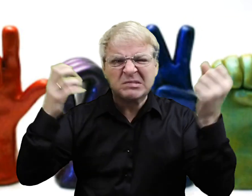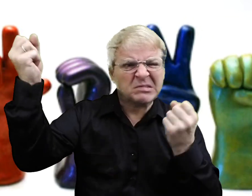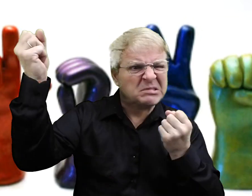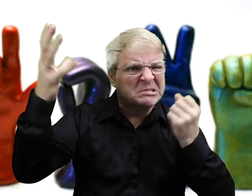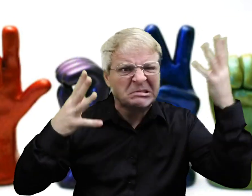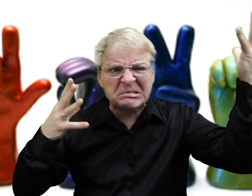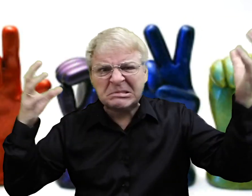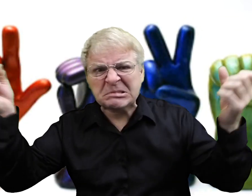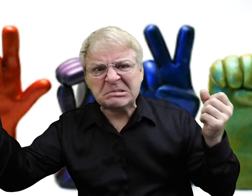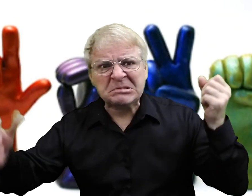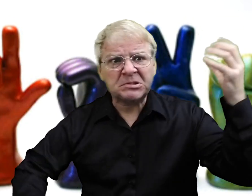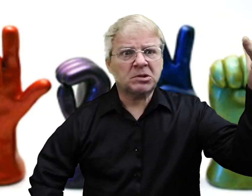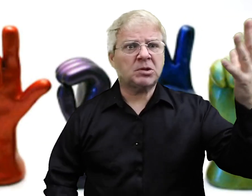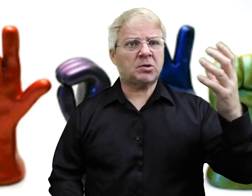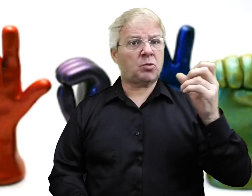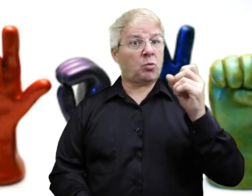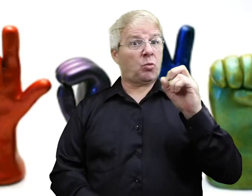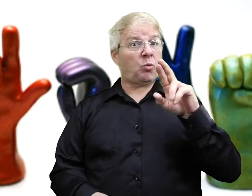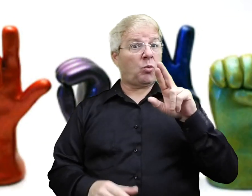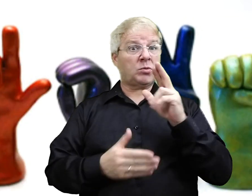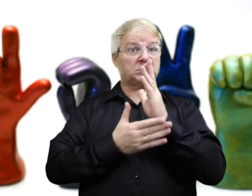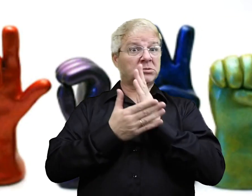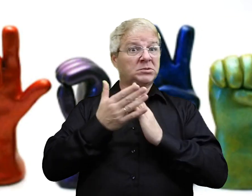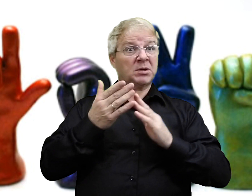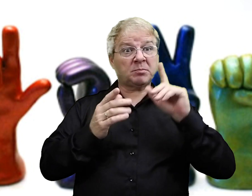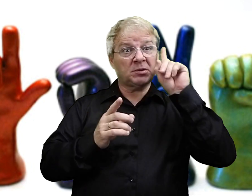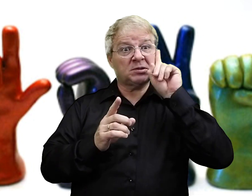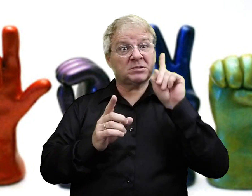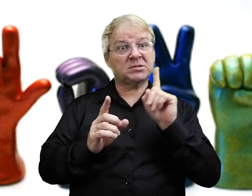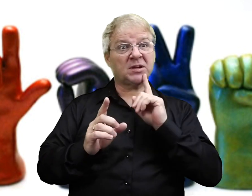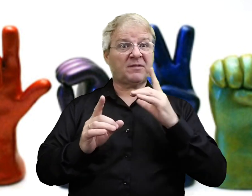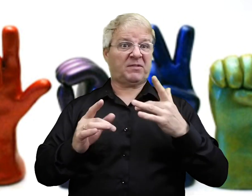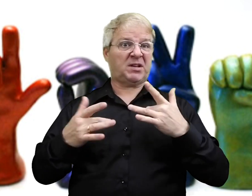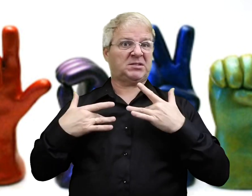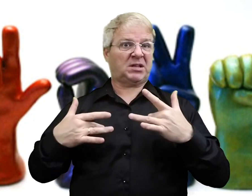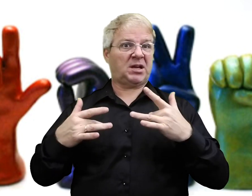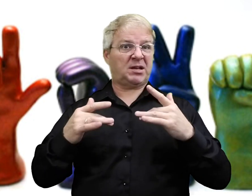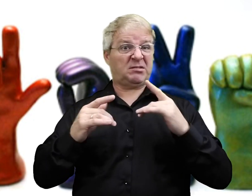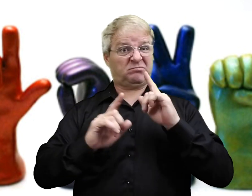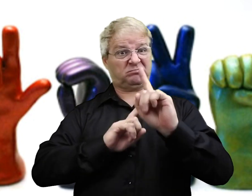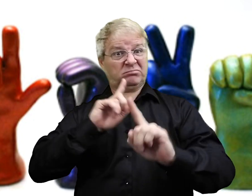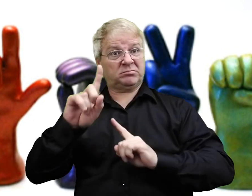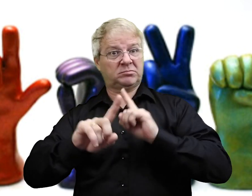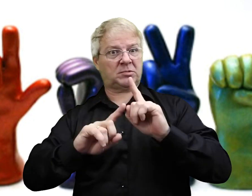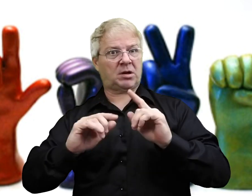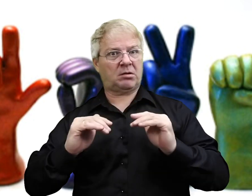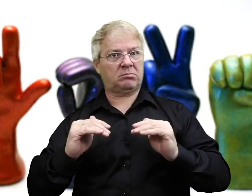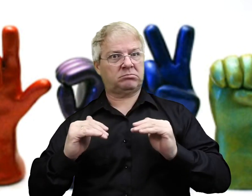They might prefer people who are very skilled with sign language or maybe even some